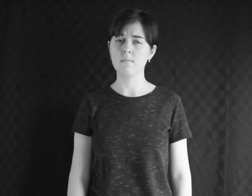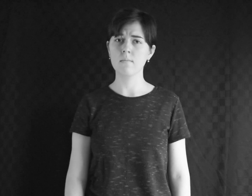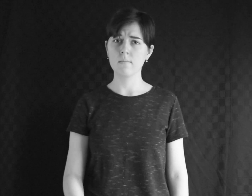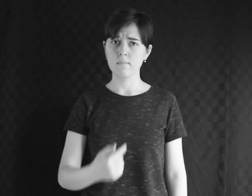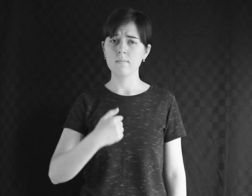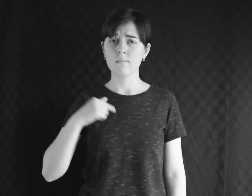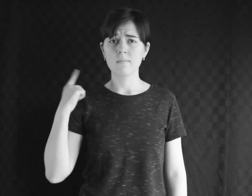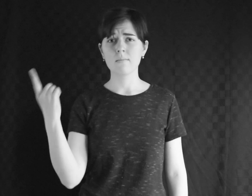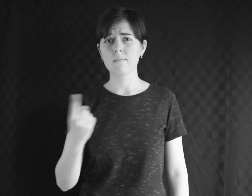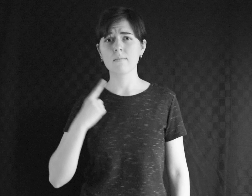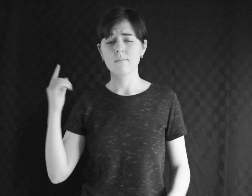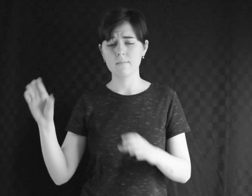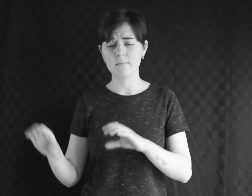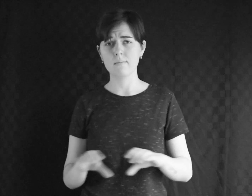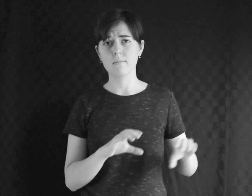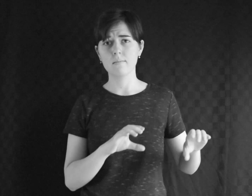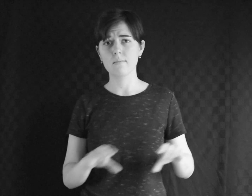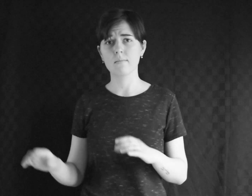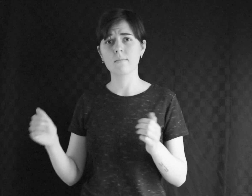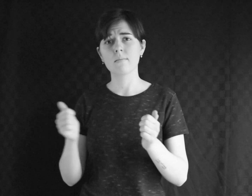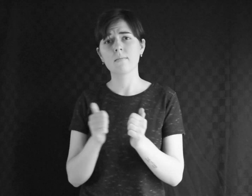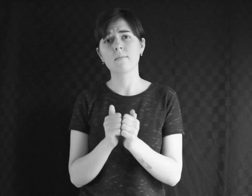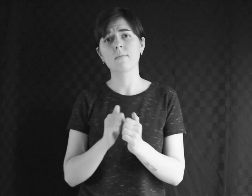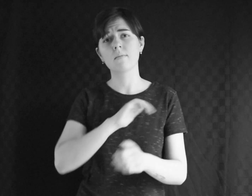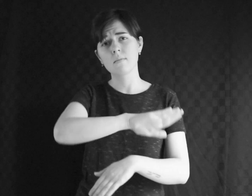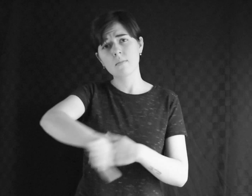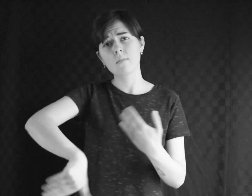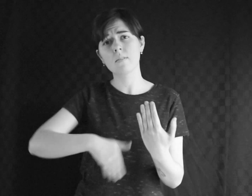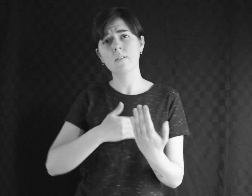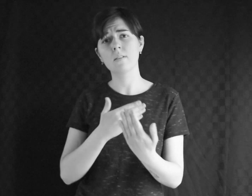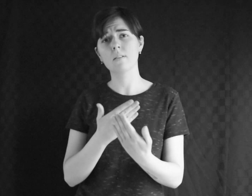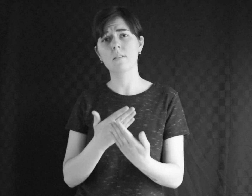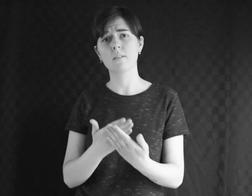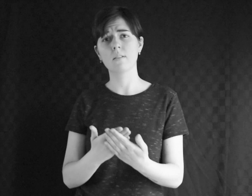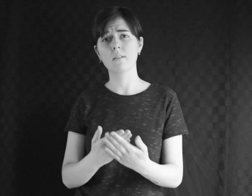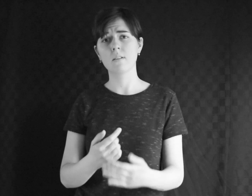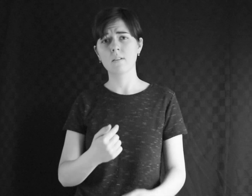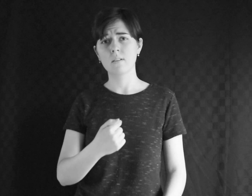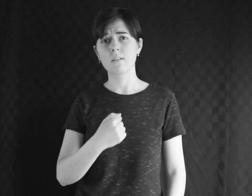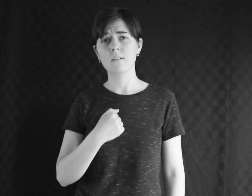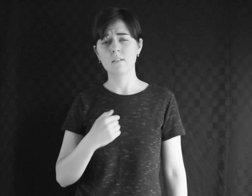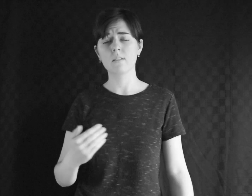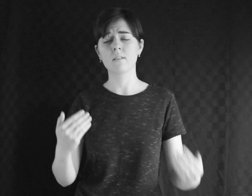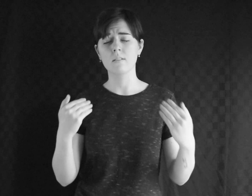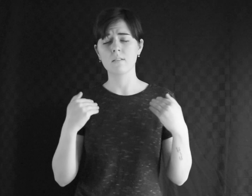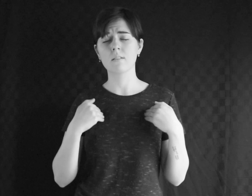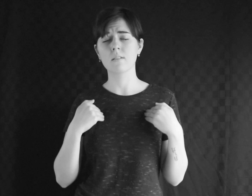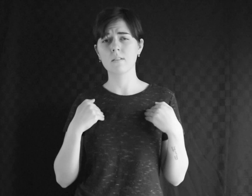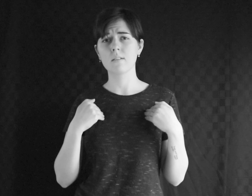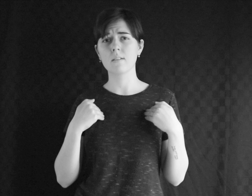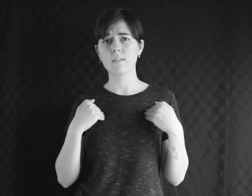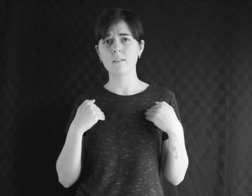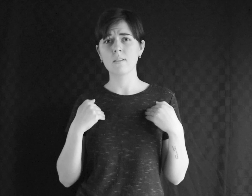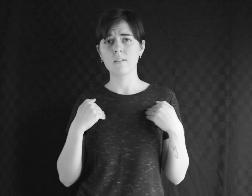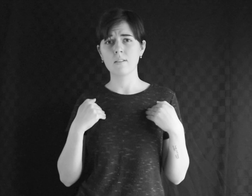I always do until my heart is black and blue I